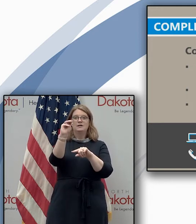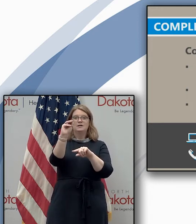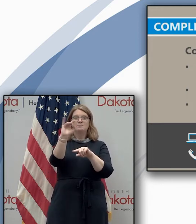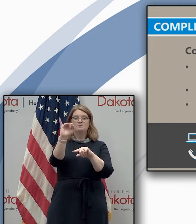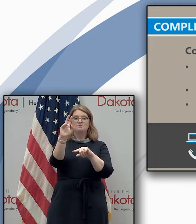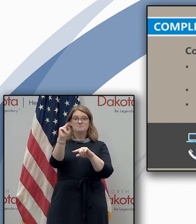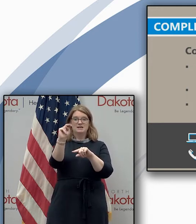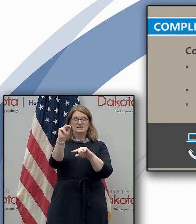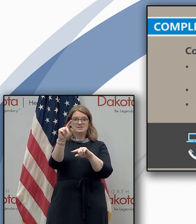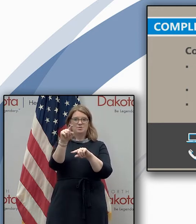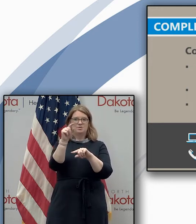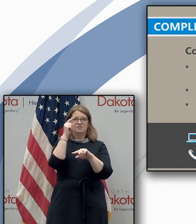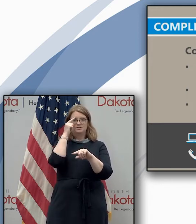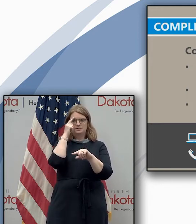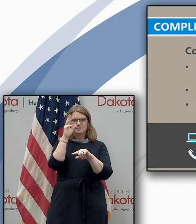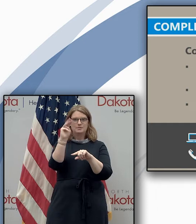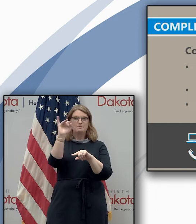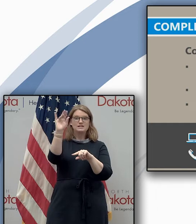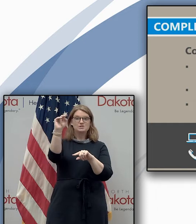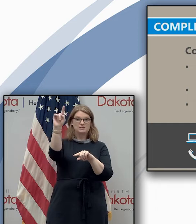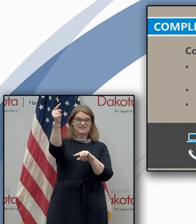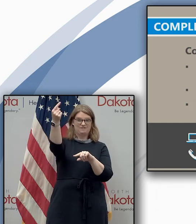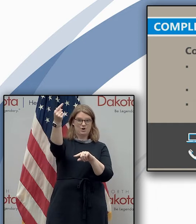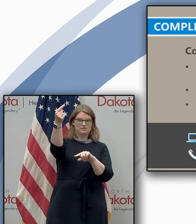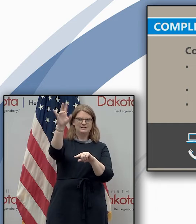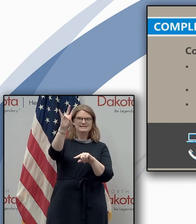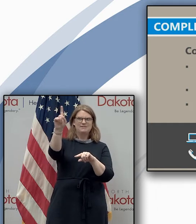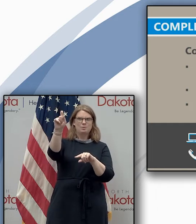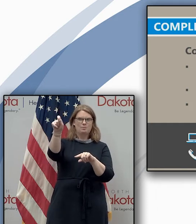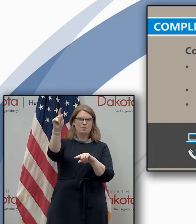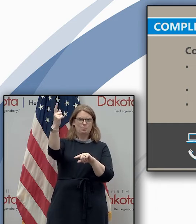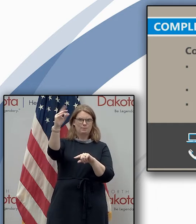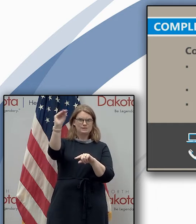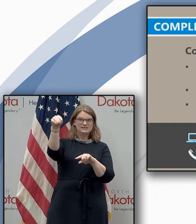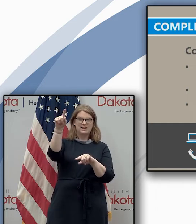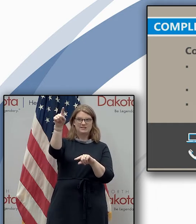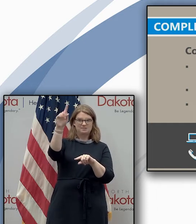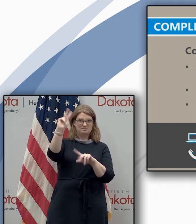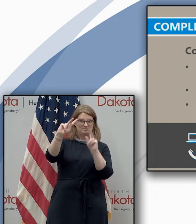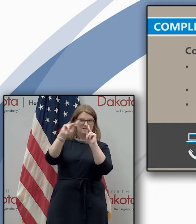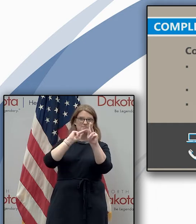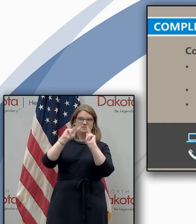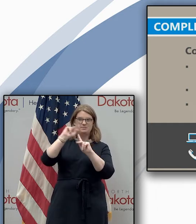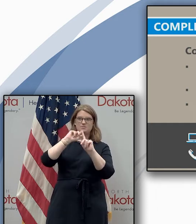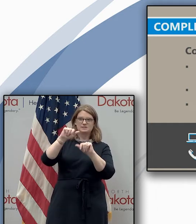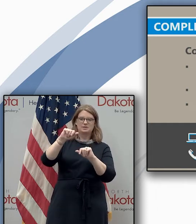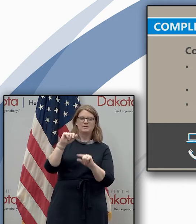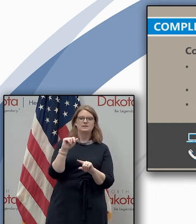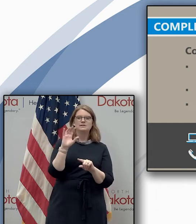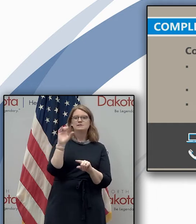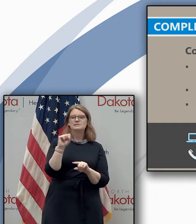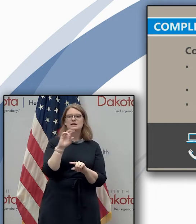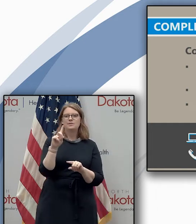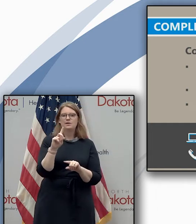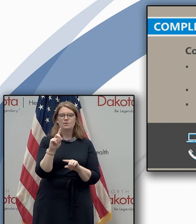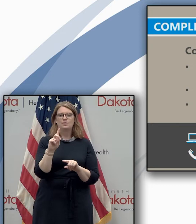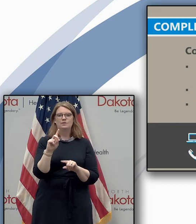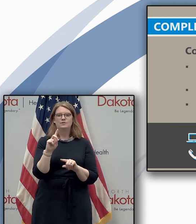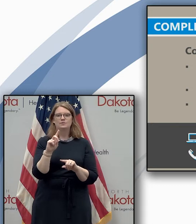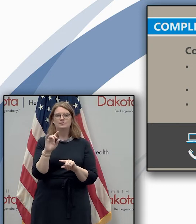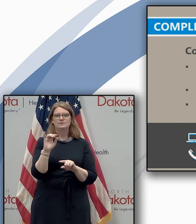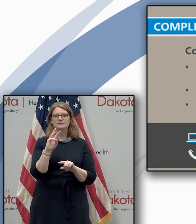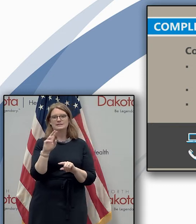which has got is in first place with 71.1 percent of people responding south dakota slightly ahead of us at 62